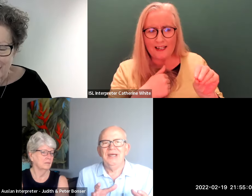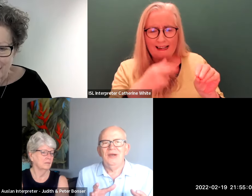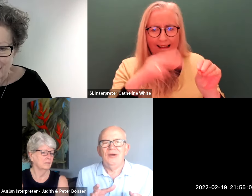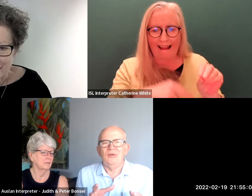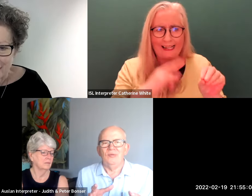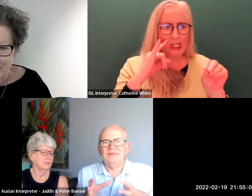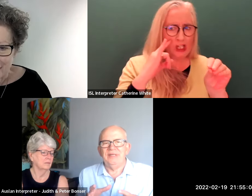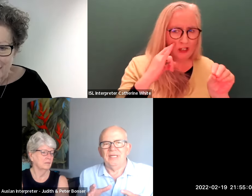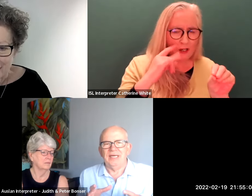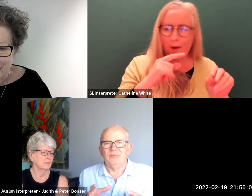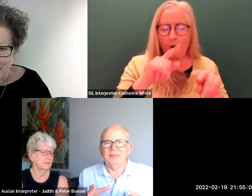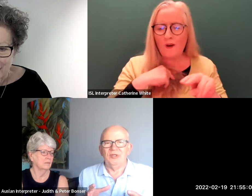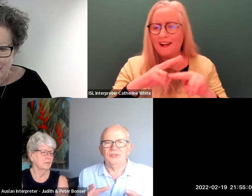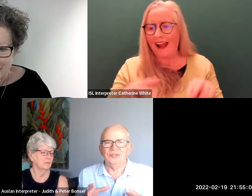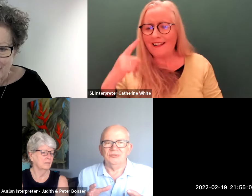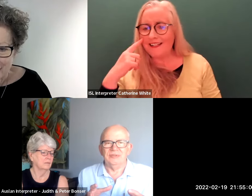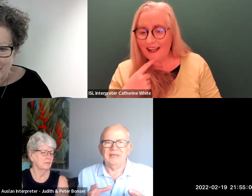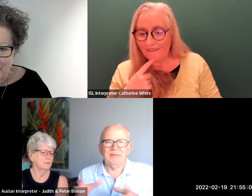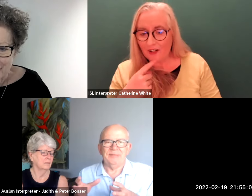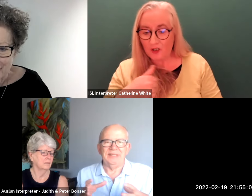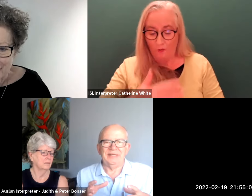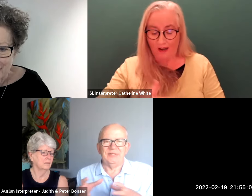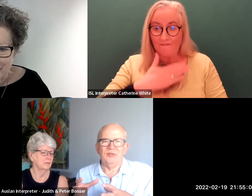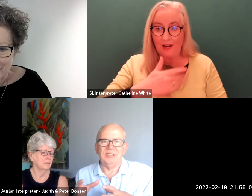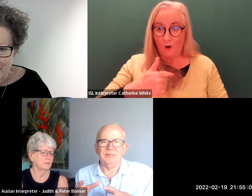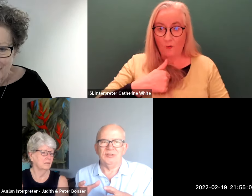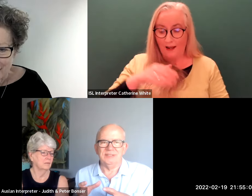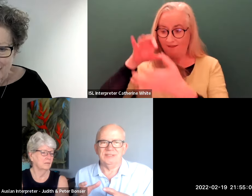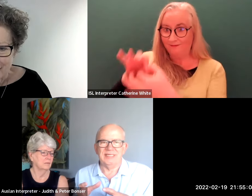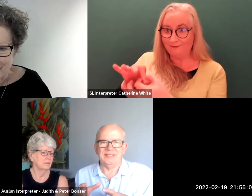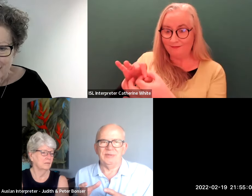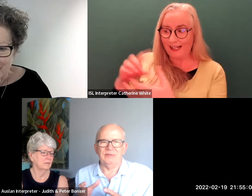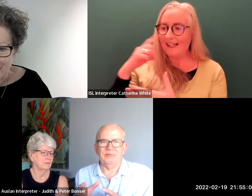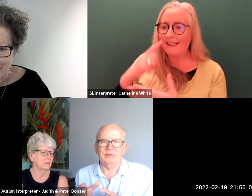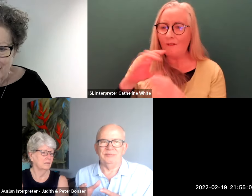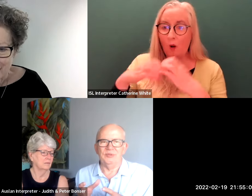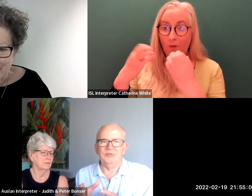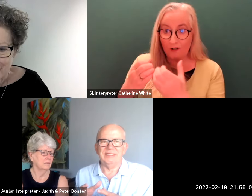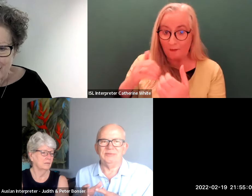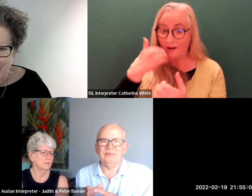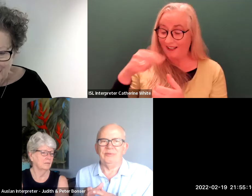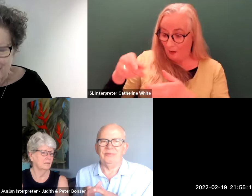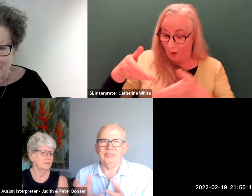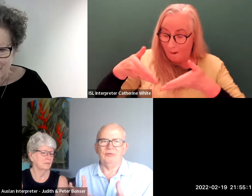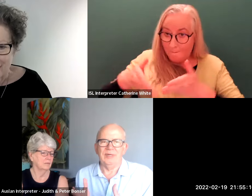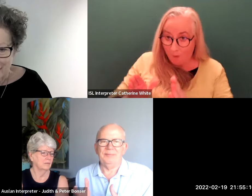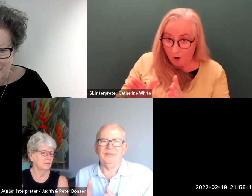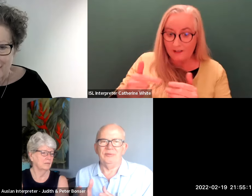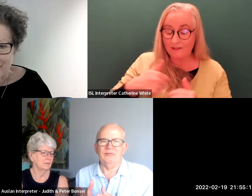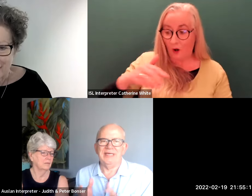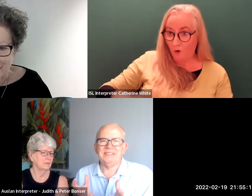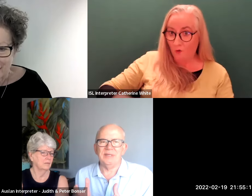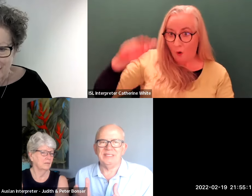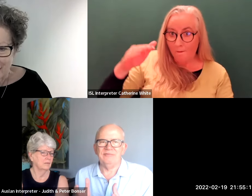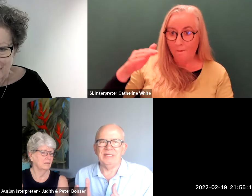we feel like we belong to deaf people in the deaf community because that's where we were born that's where we grew up